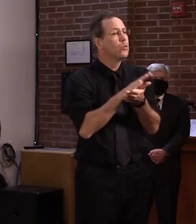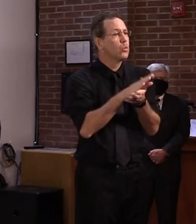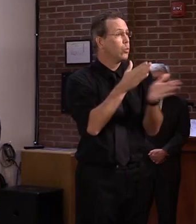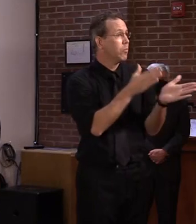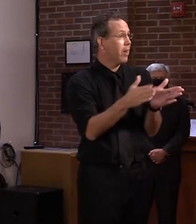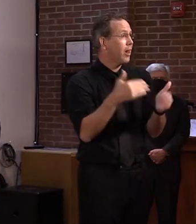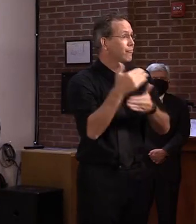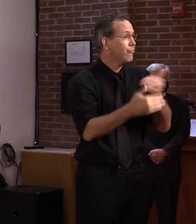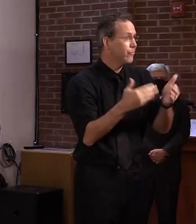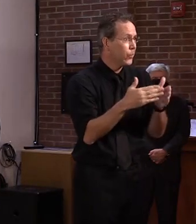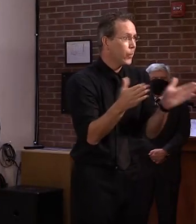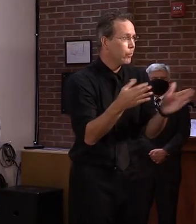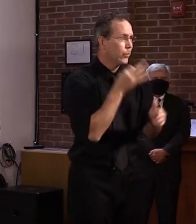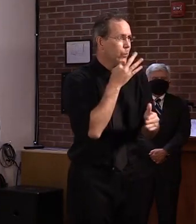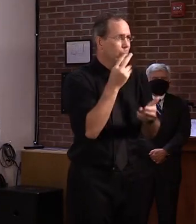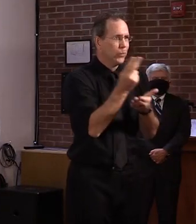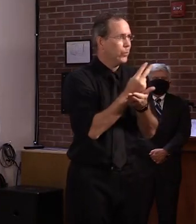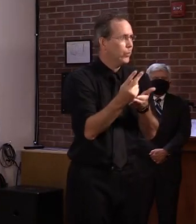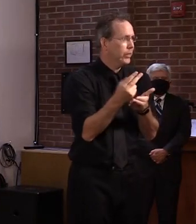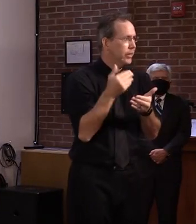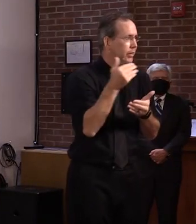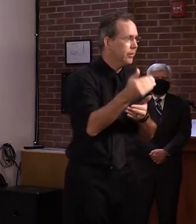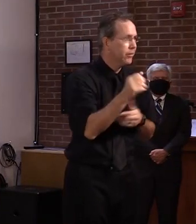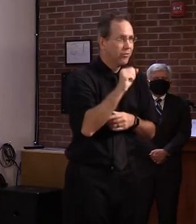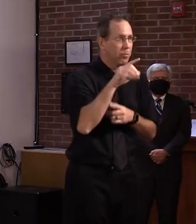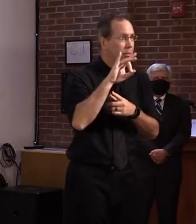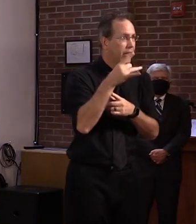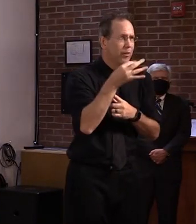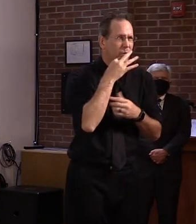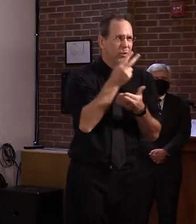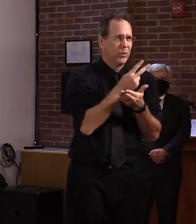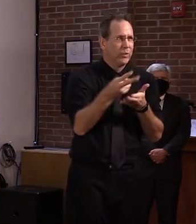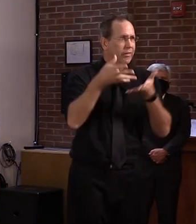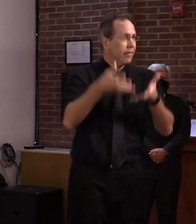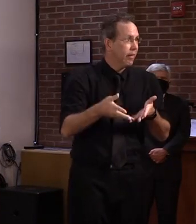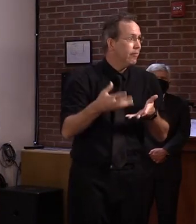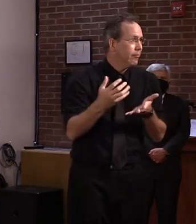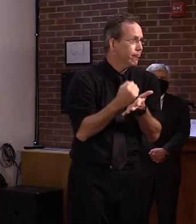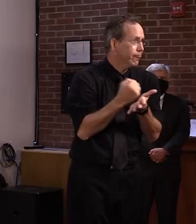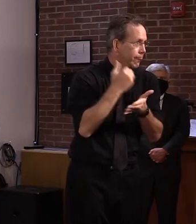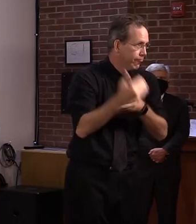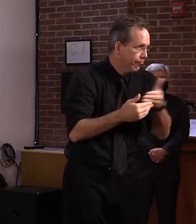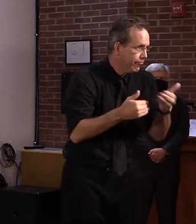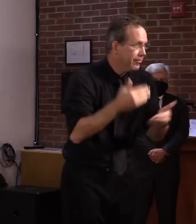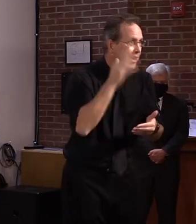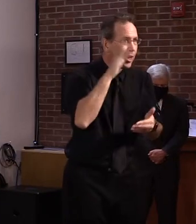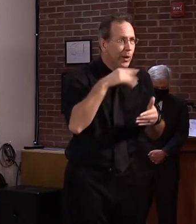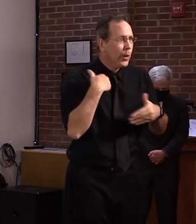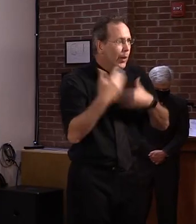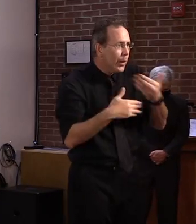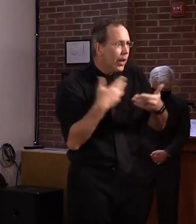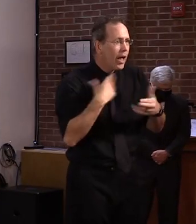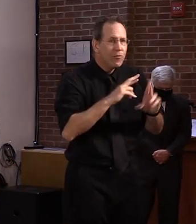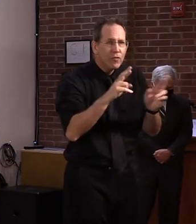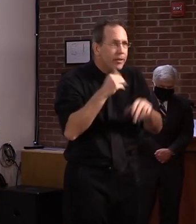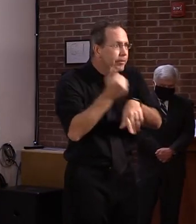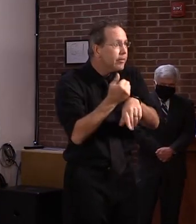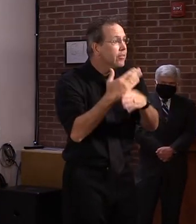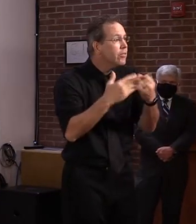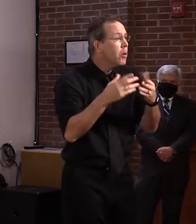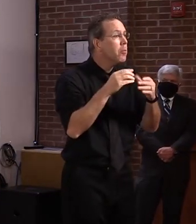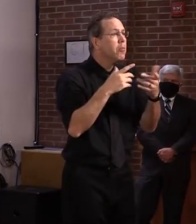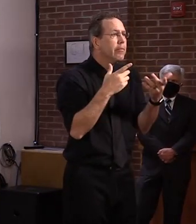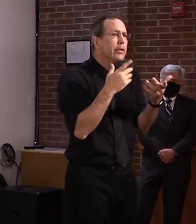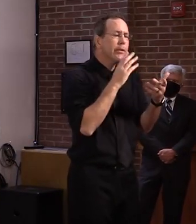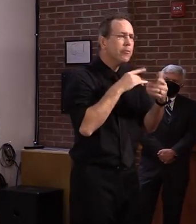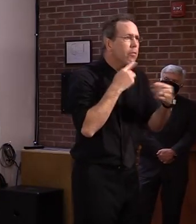to the school year, we want to remind everyone, whether you have kids or family members in the schools or not, to be extra vigilant when